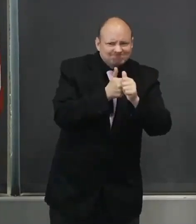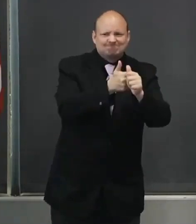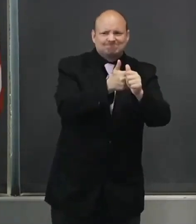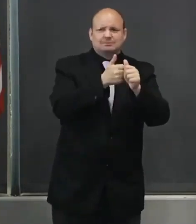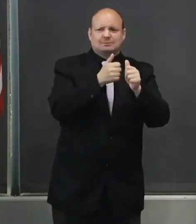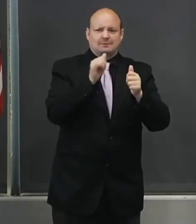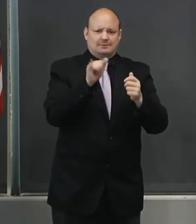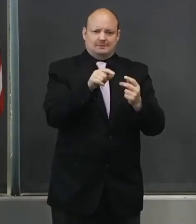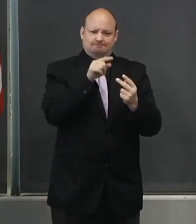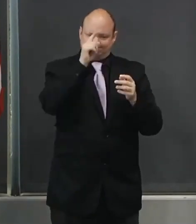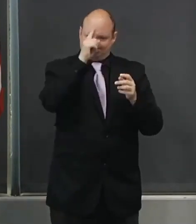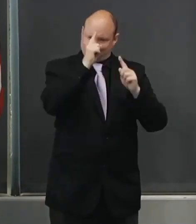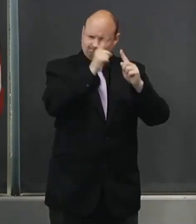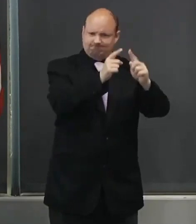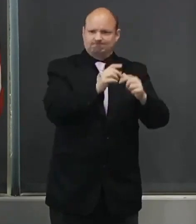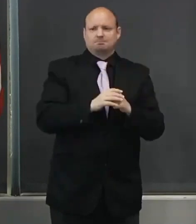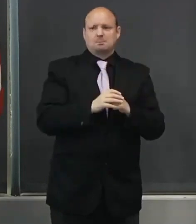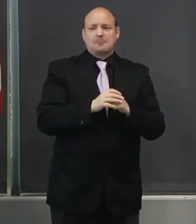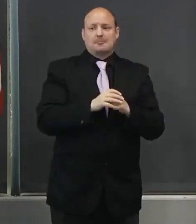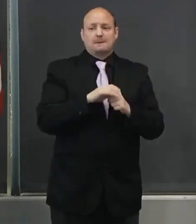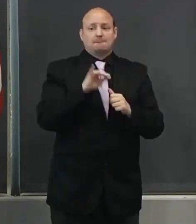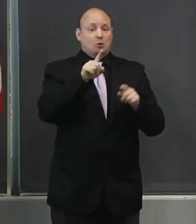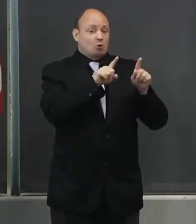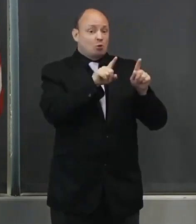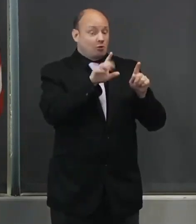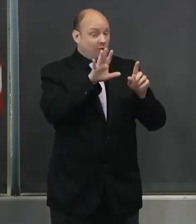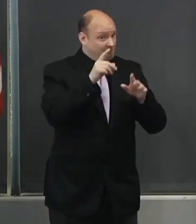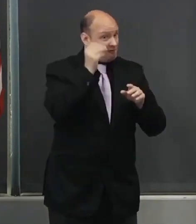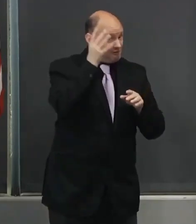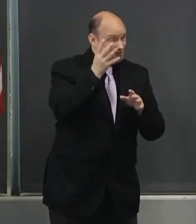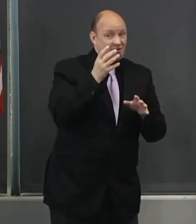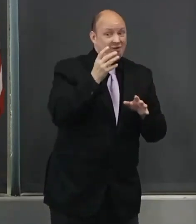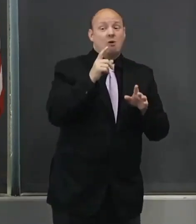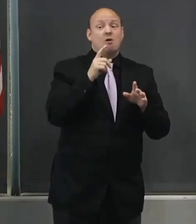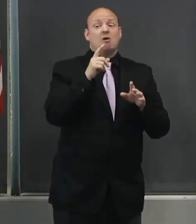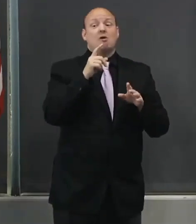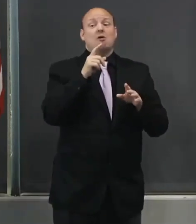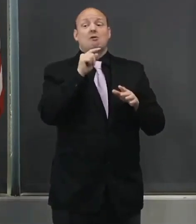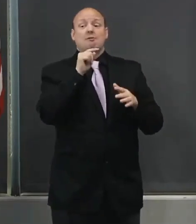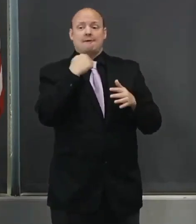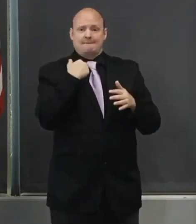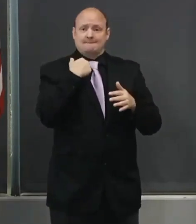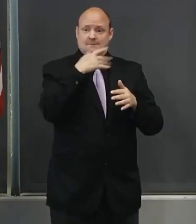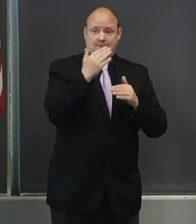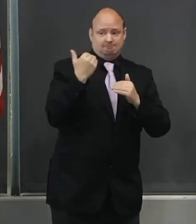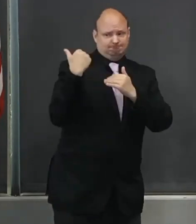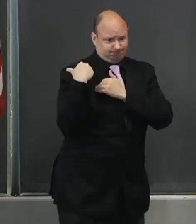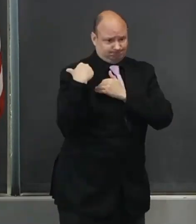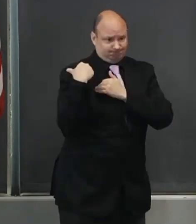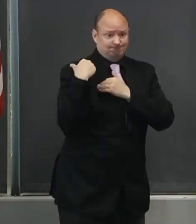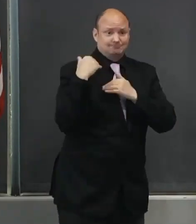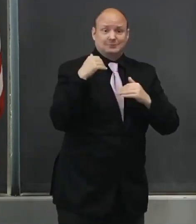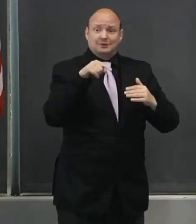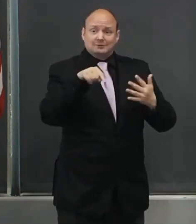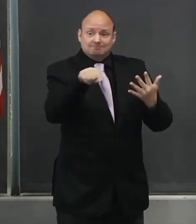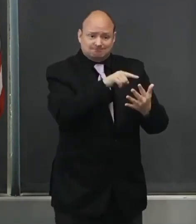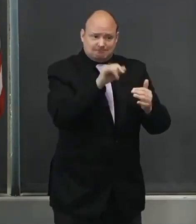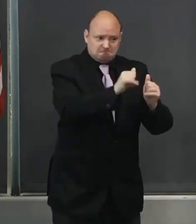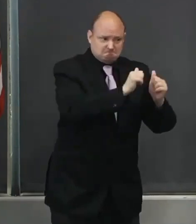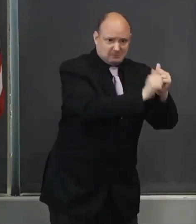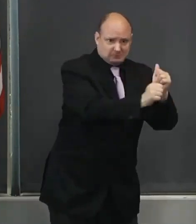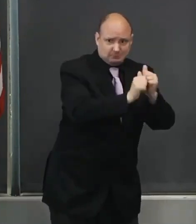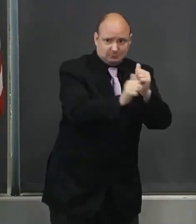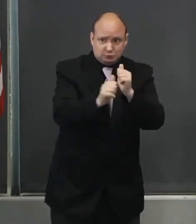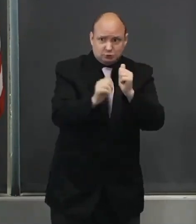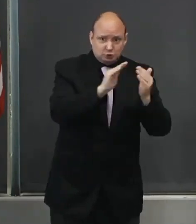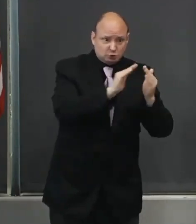But, it is also incumbent on all of us, every community, to take every measure